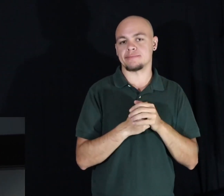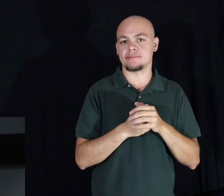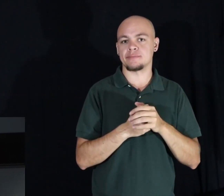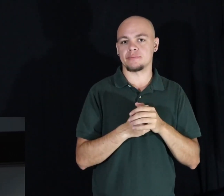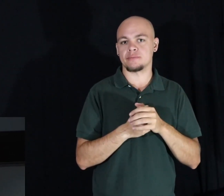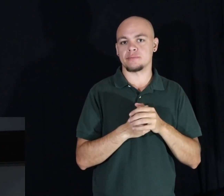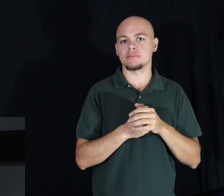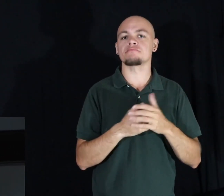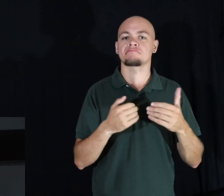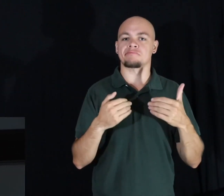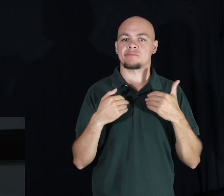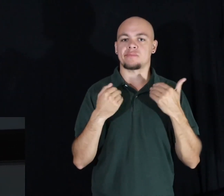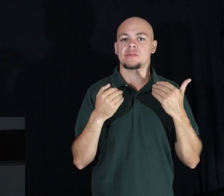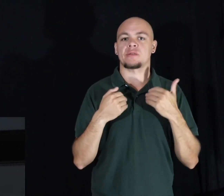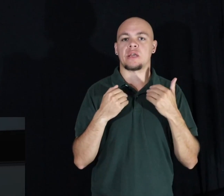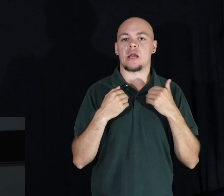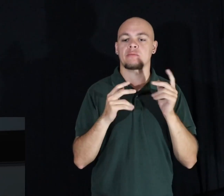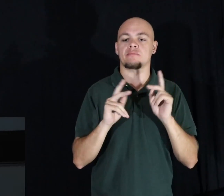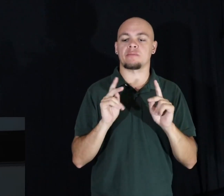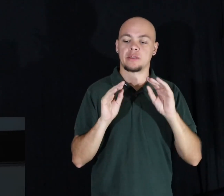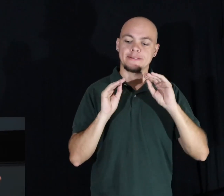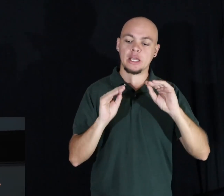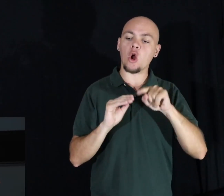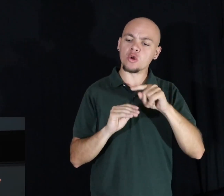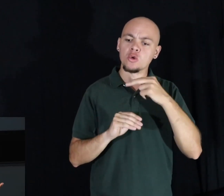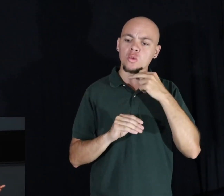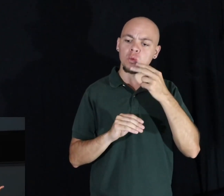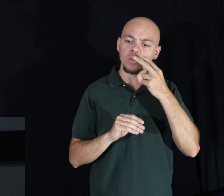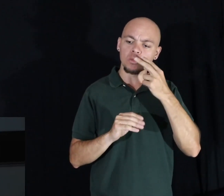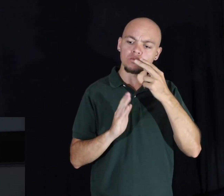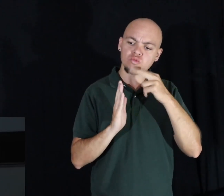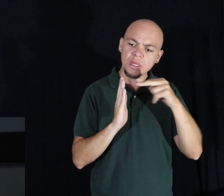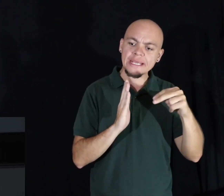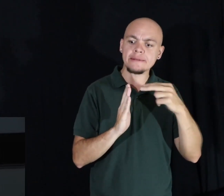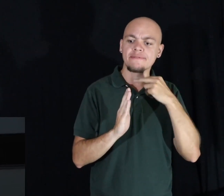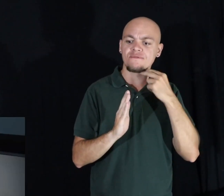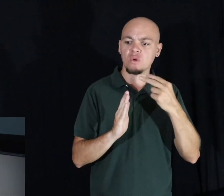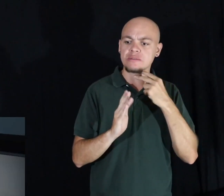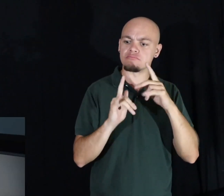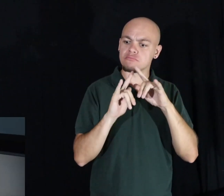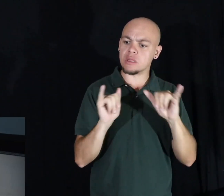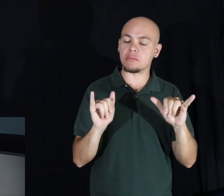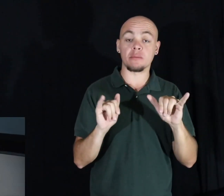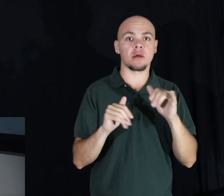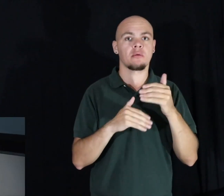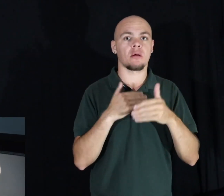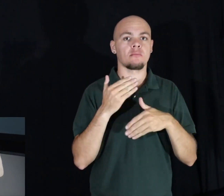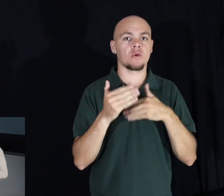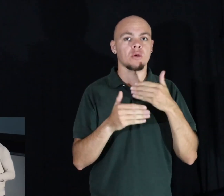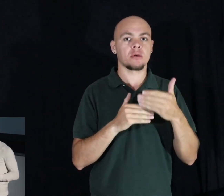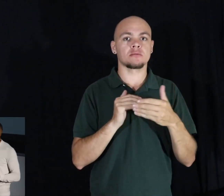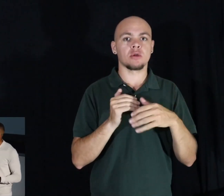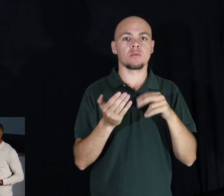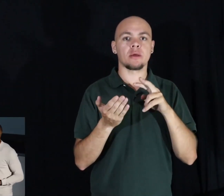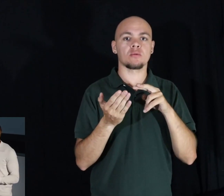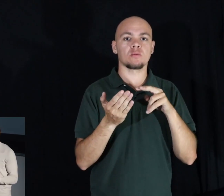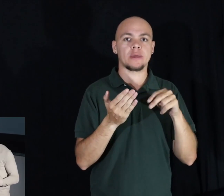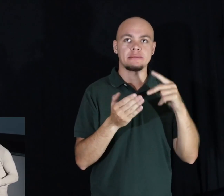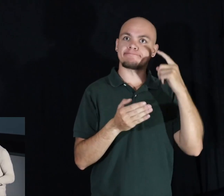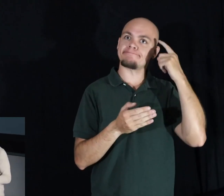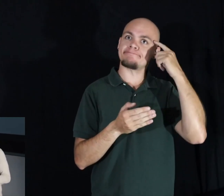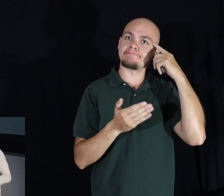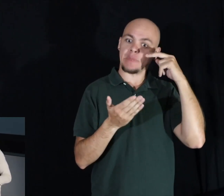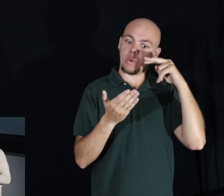From a young age, many of us are taught to read aloud. And as we progress, we then read inside our heads.